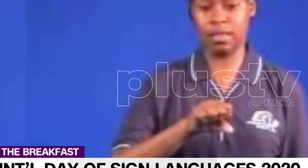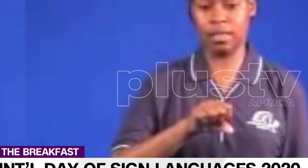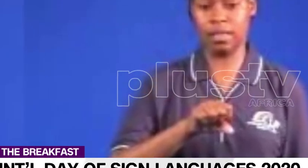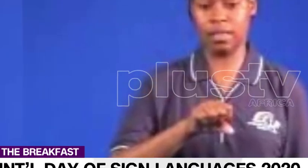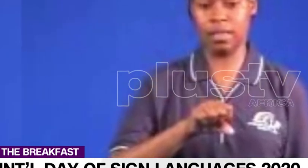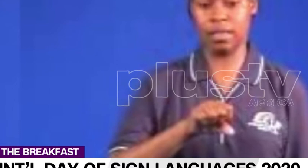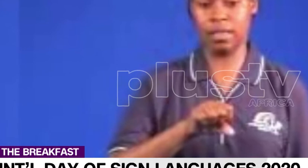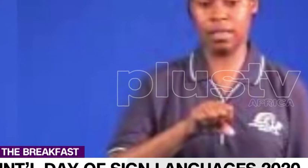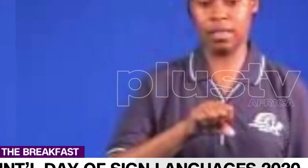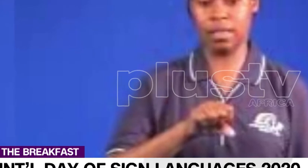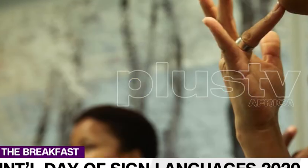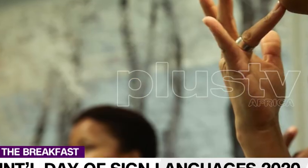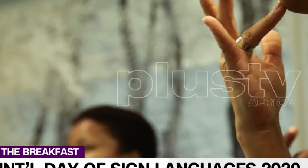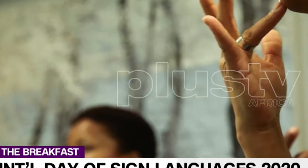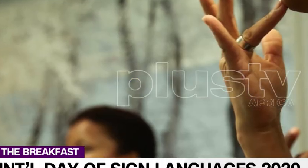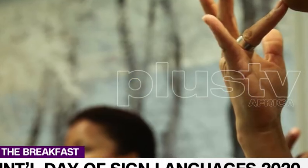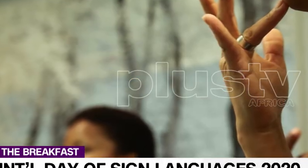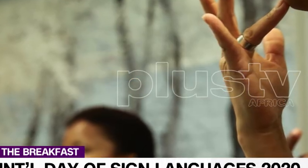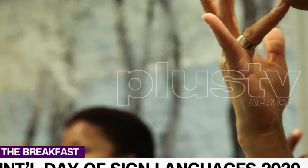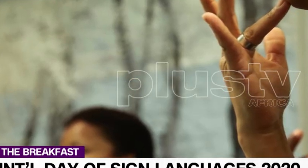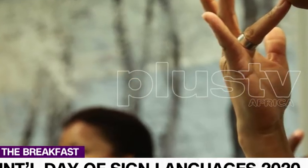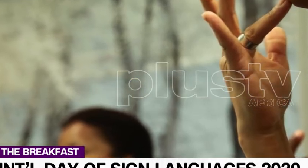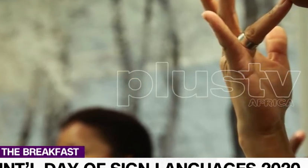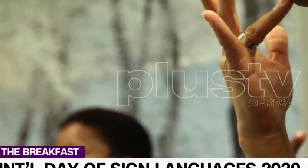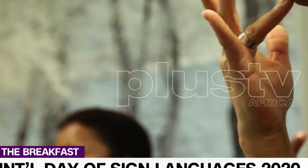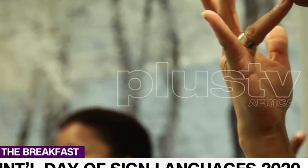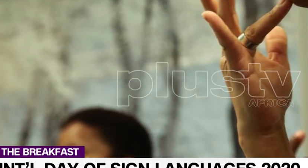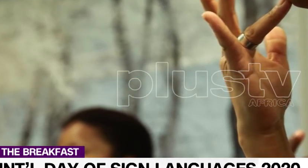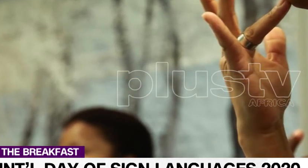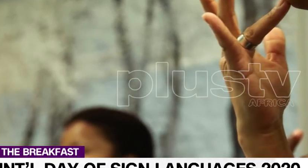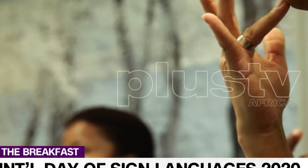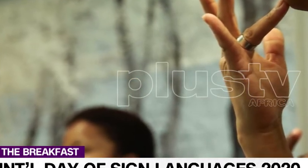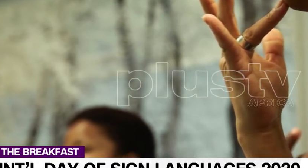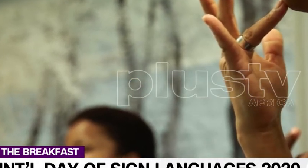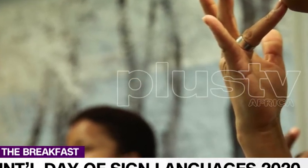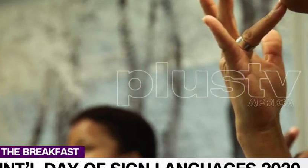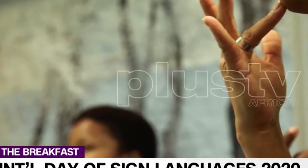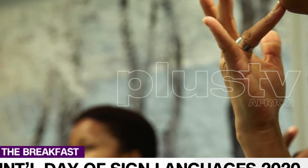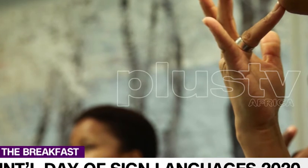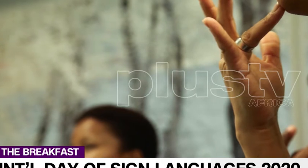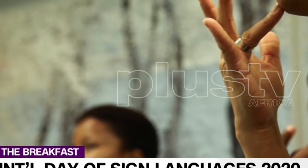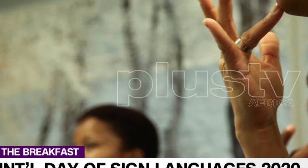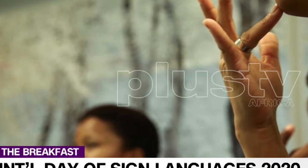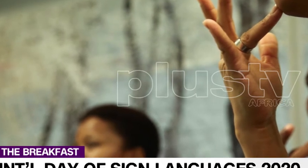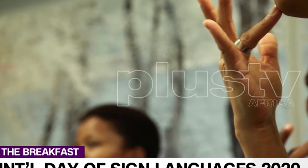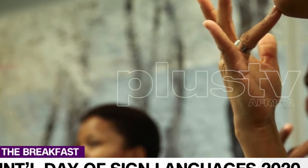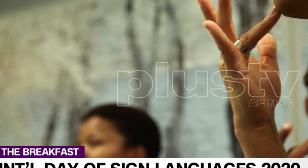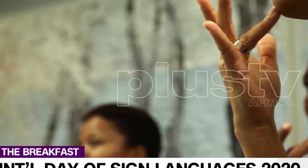The day provides a unique opportunity to support and protect the linguistic identity and cultural diversity for all deaf people